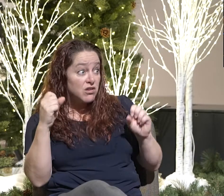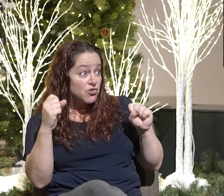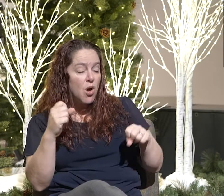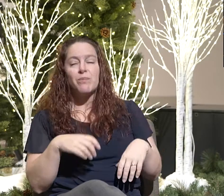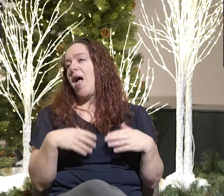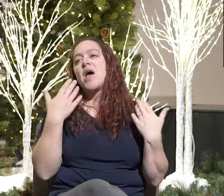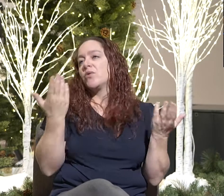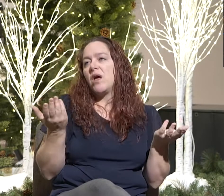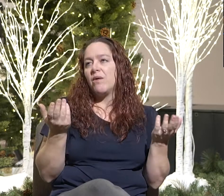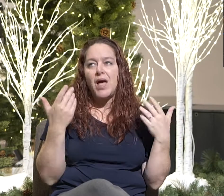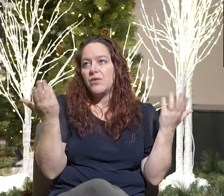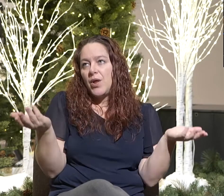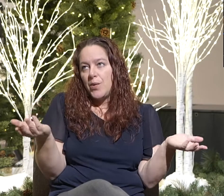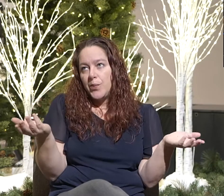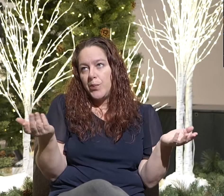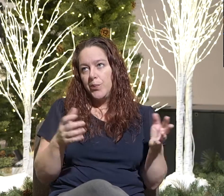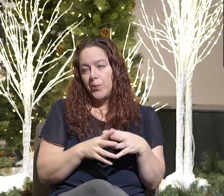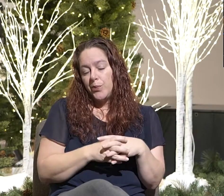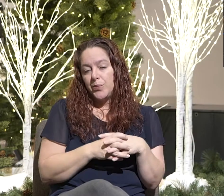Like, I don't know. I don't know.